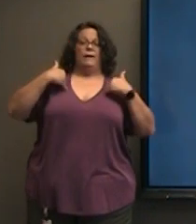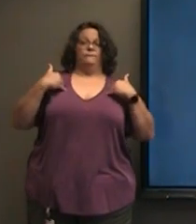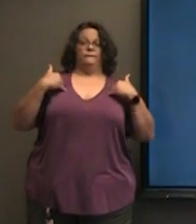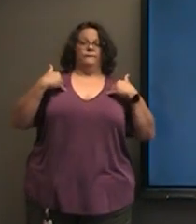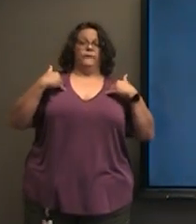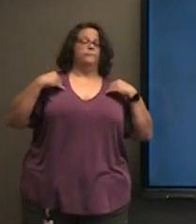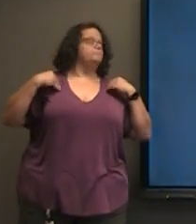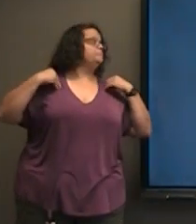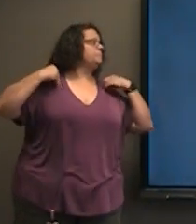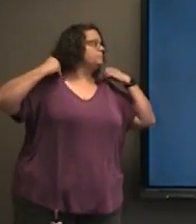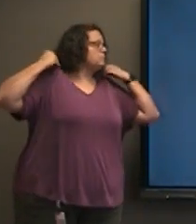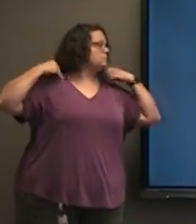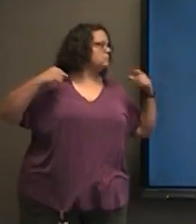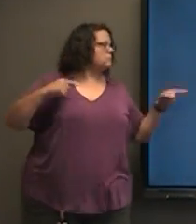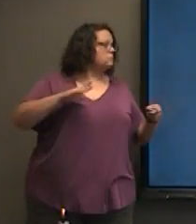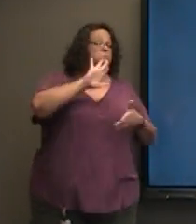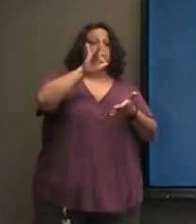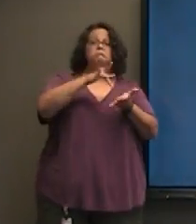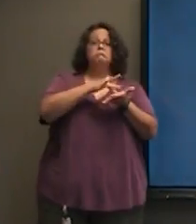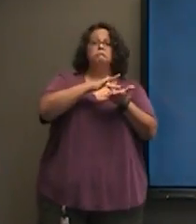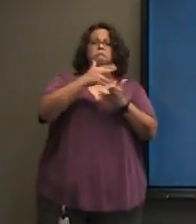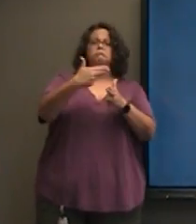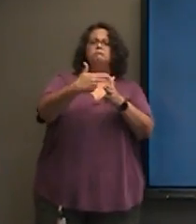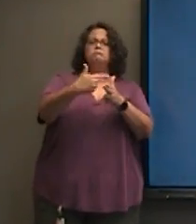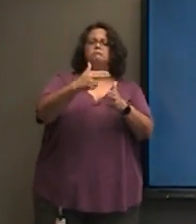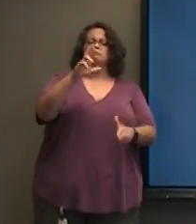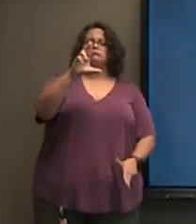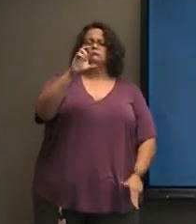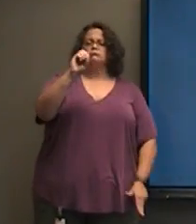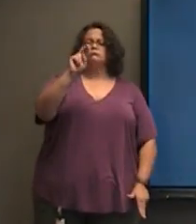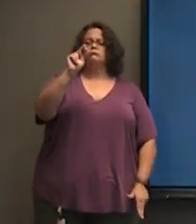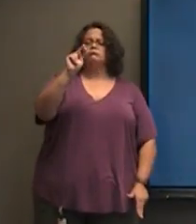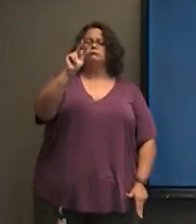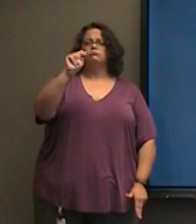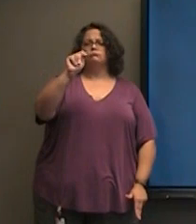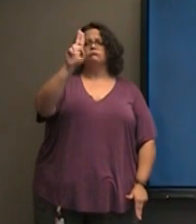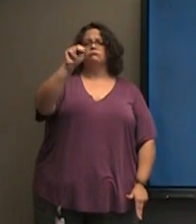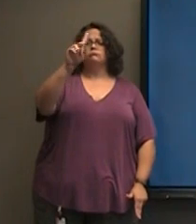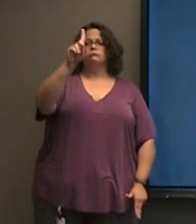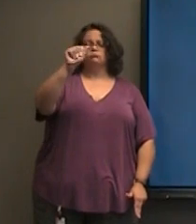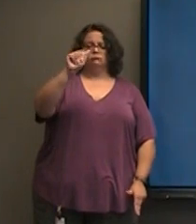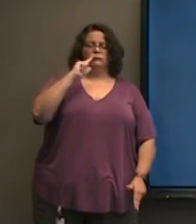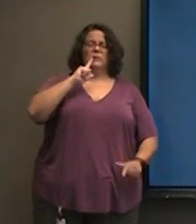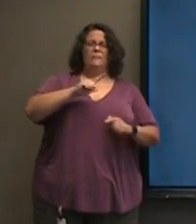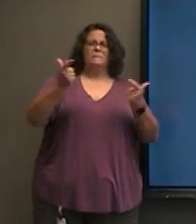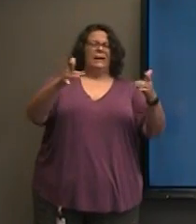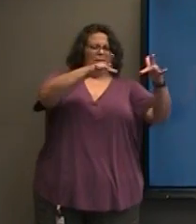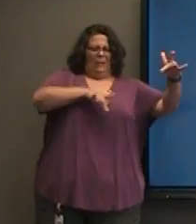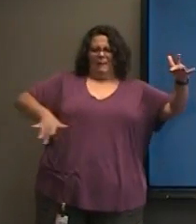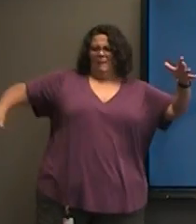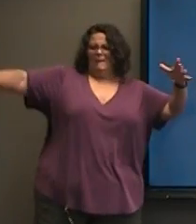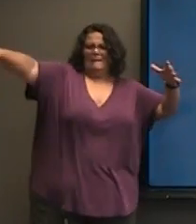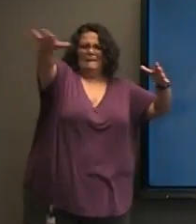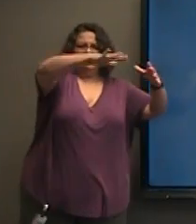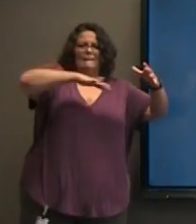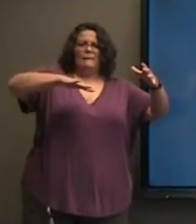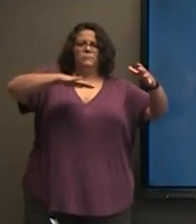Next center of part of our building is the rotunda, and the rotunda is our big open area right here in the middle of our school.